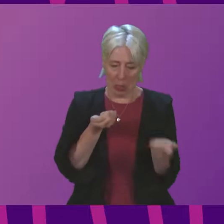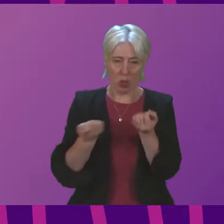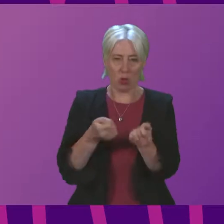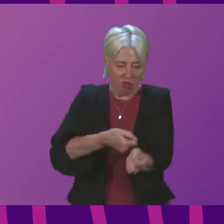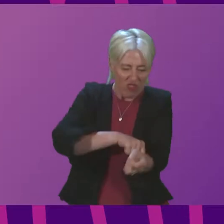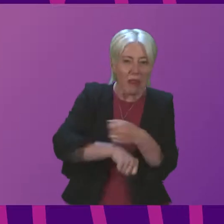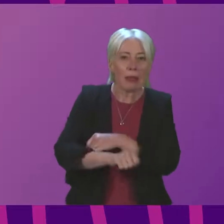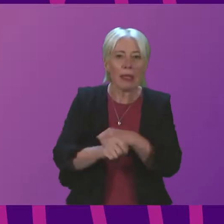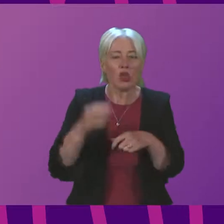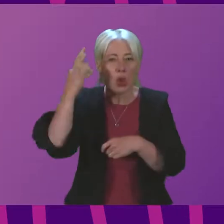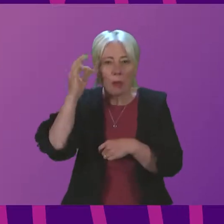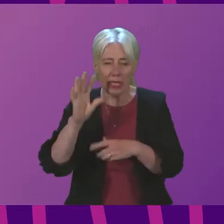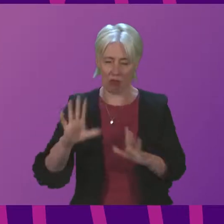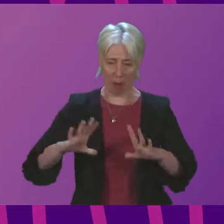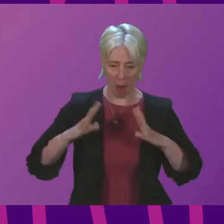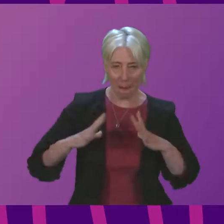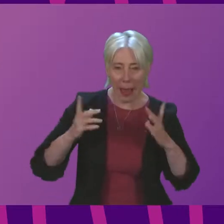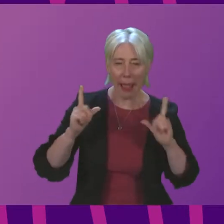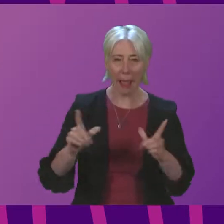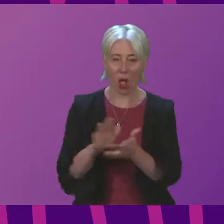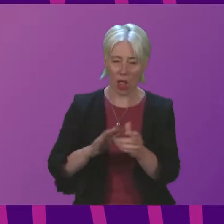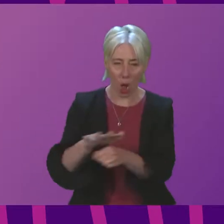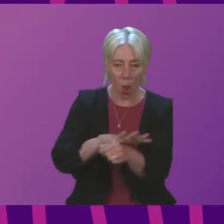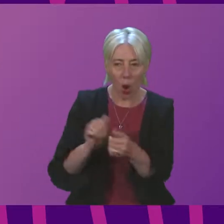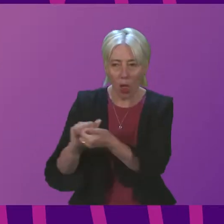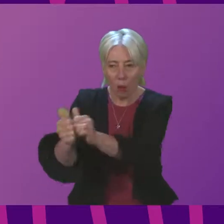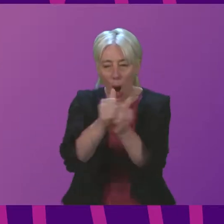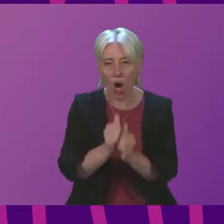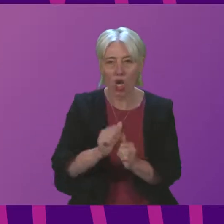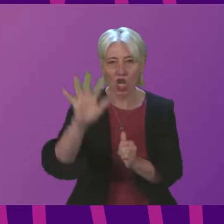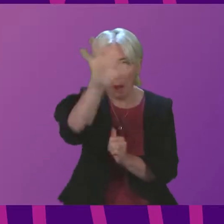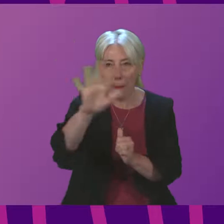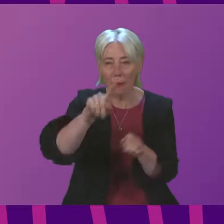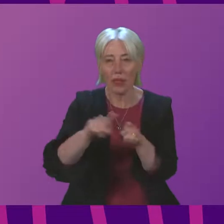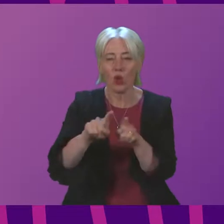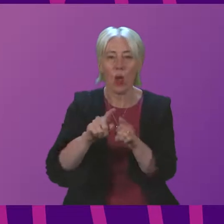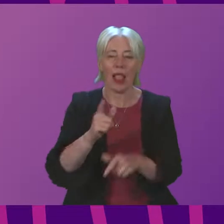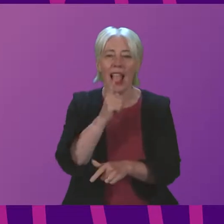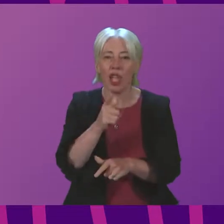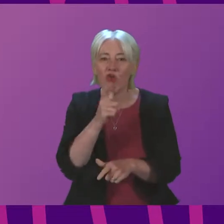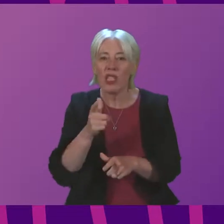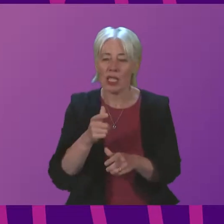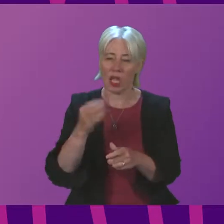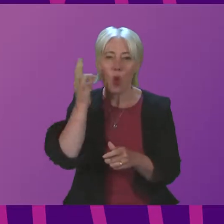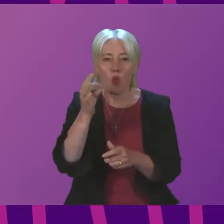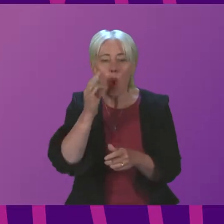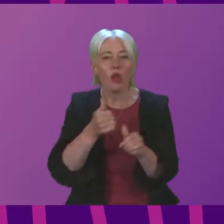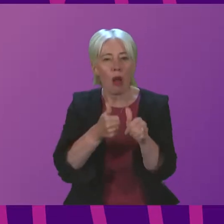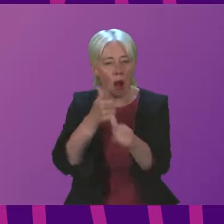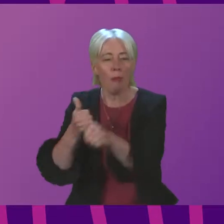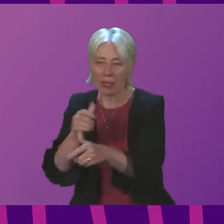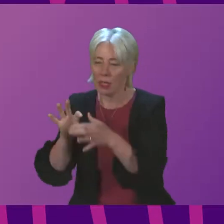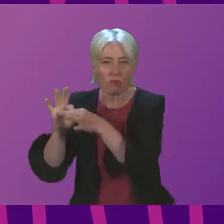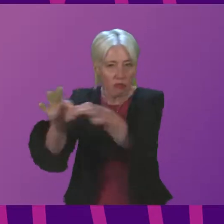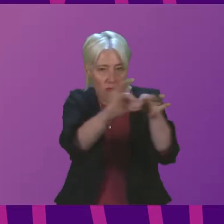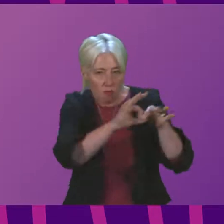preparations with information from local resilience partnerships, power and utility companies. Throughout the duration of